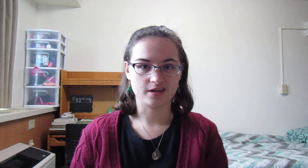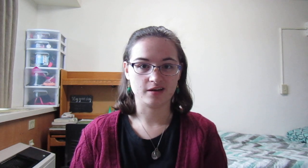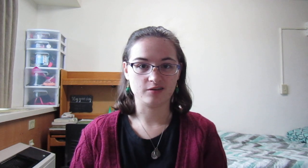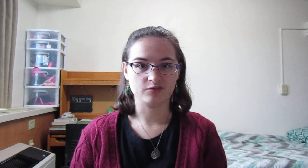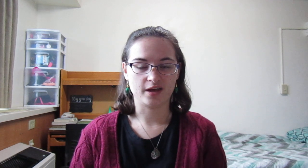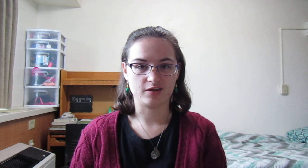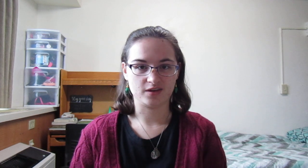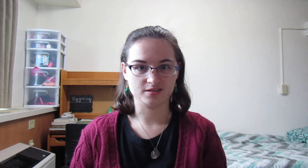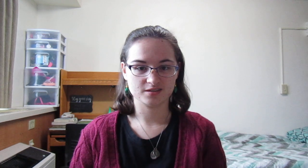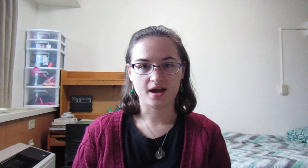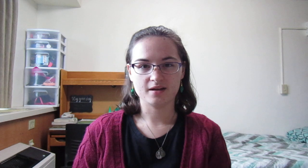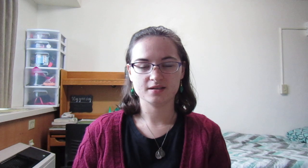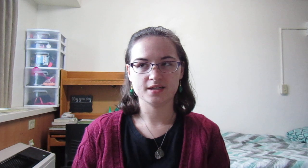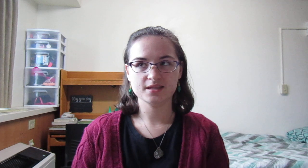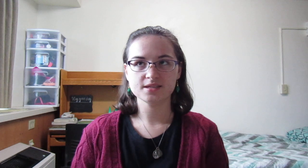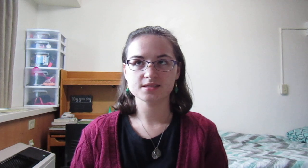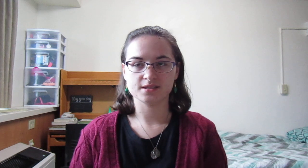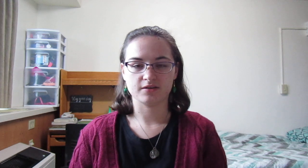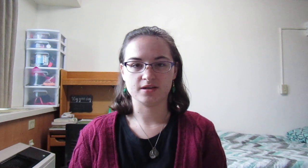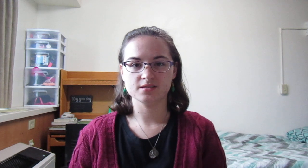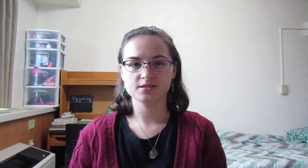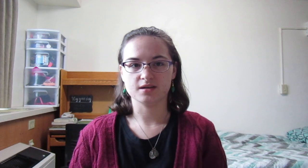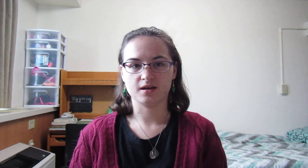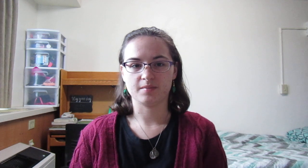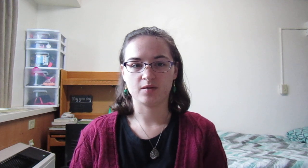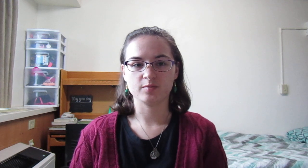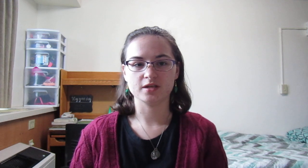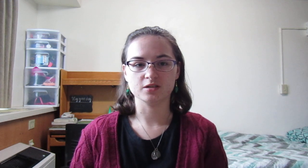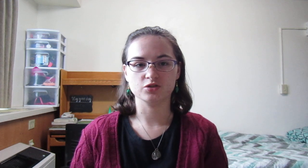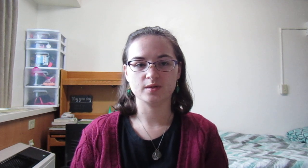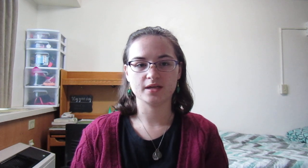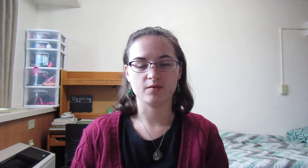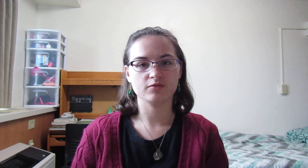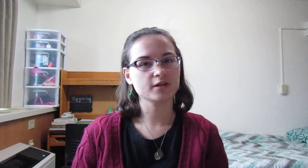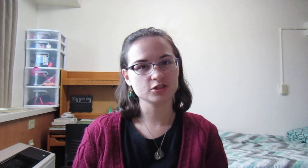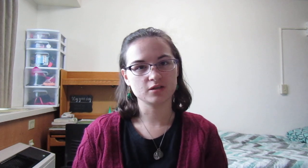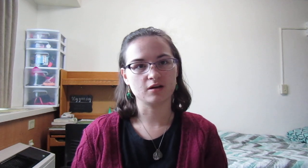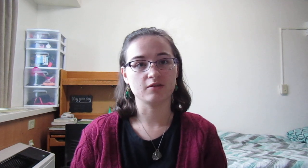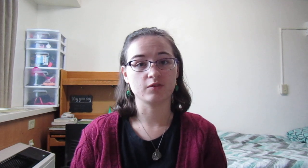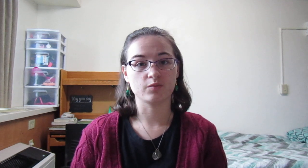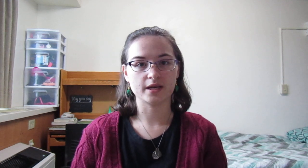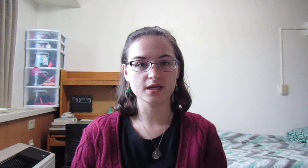of Advent. In this series, I will be doing a reflection of the readings,